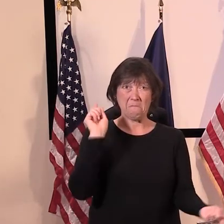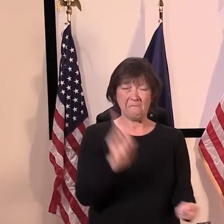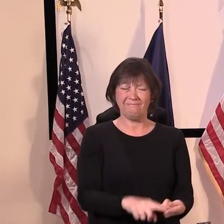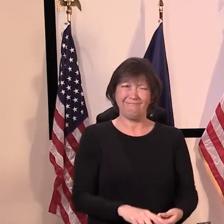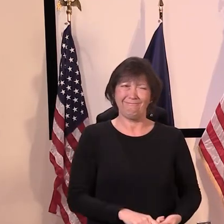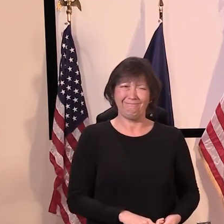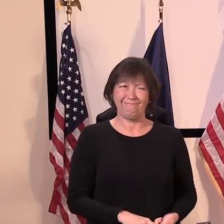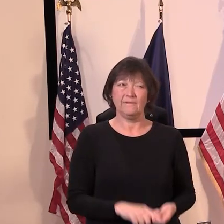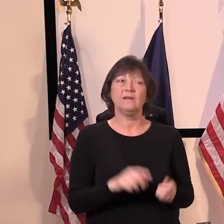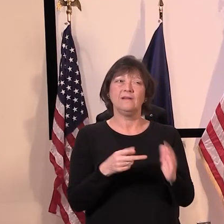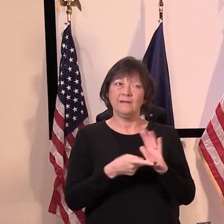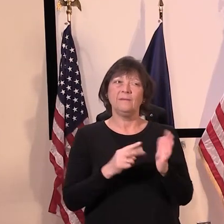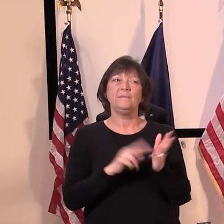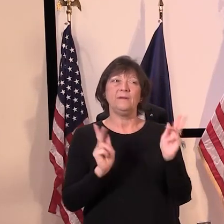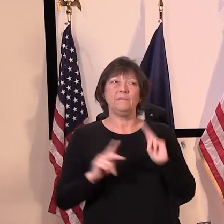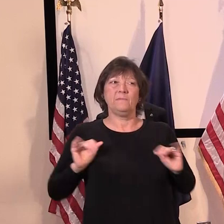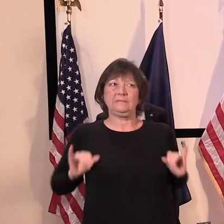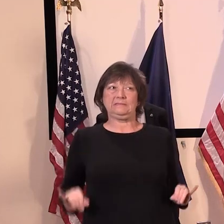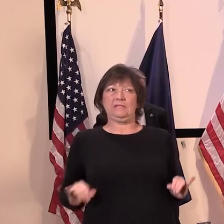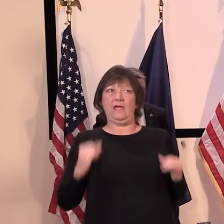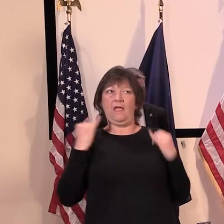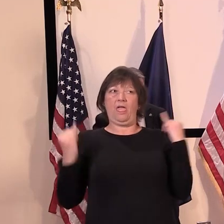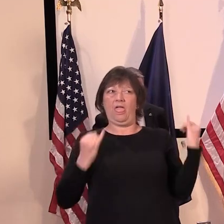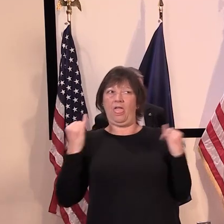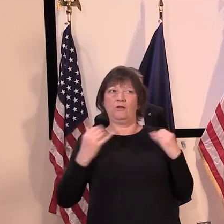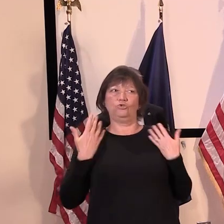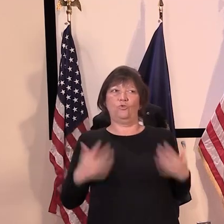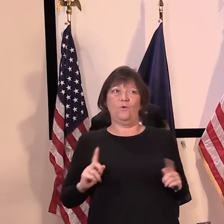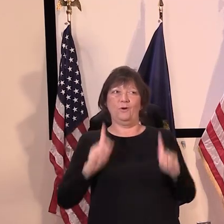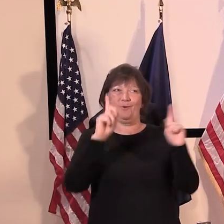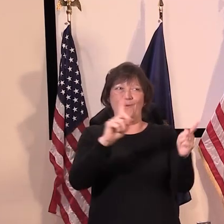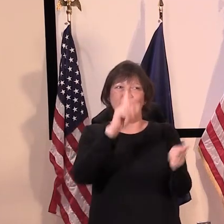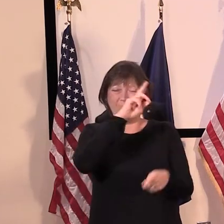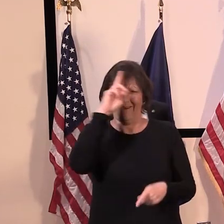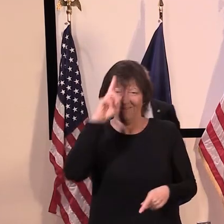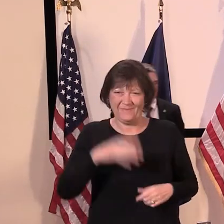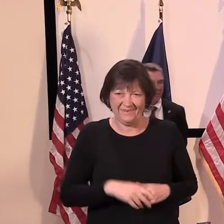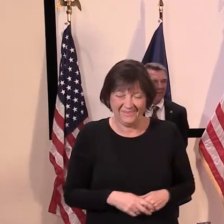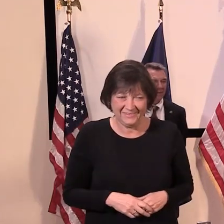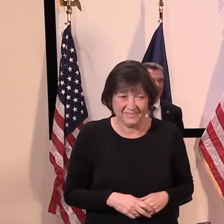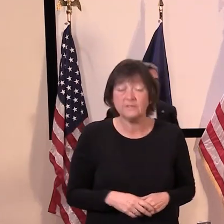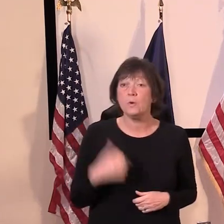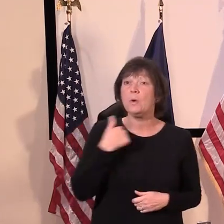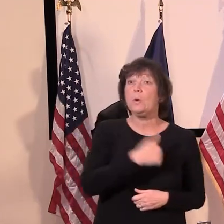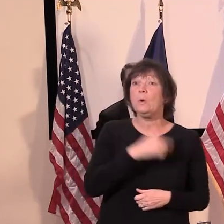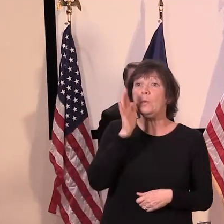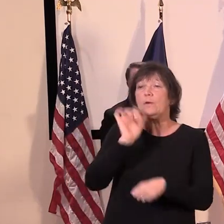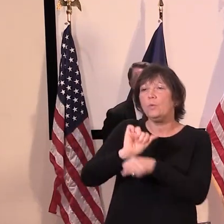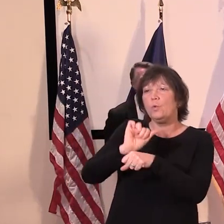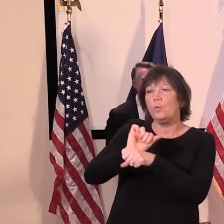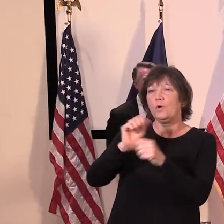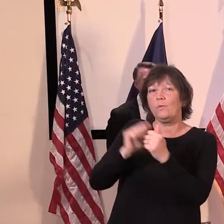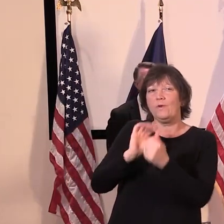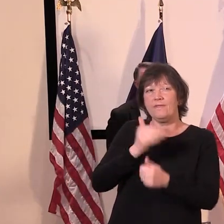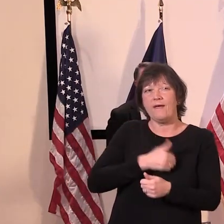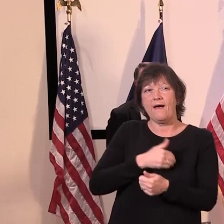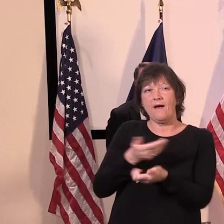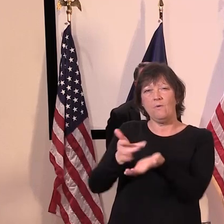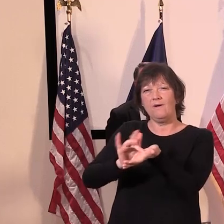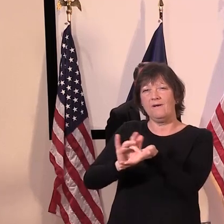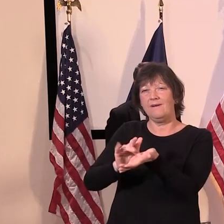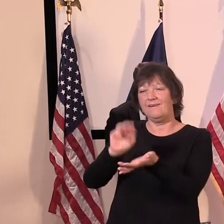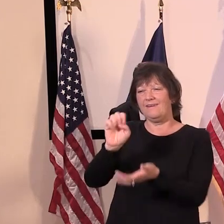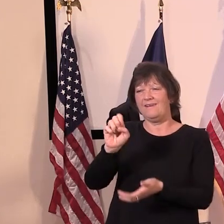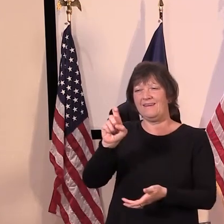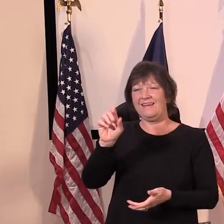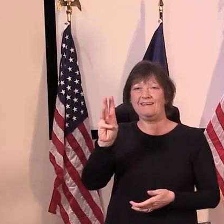much. Um, one to do thing on the to-do list is to work with our medical examiner because we so often cite,